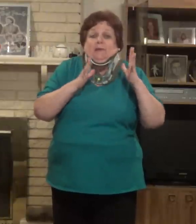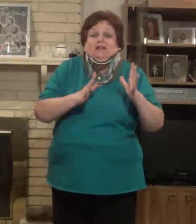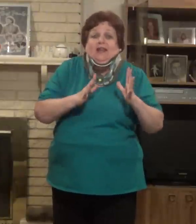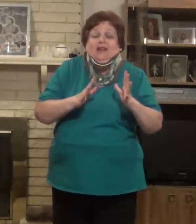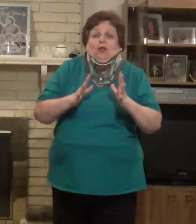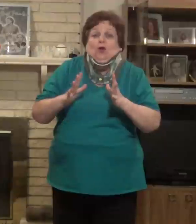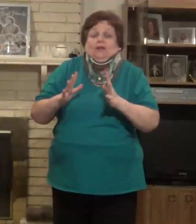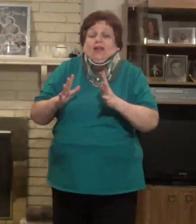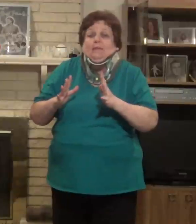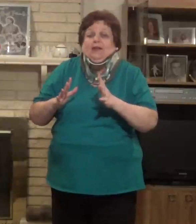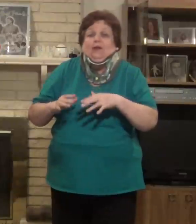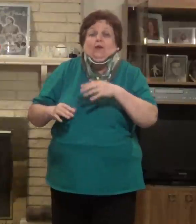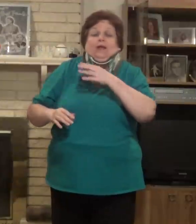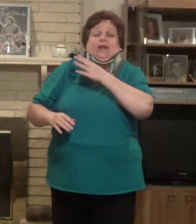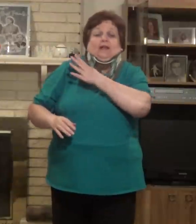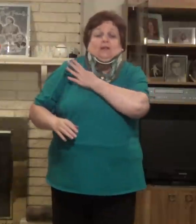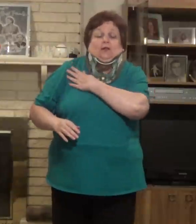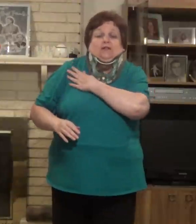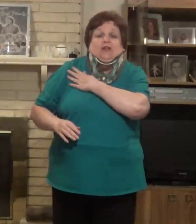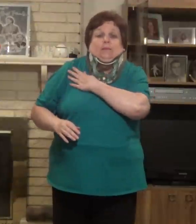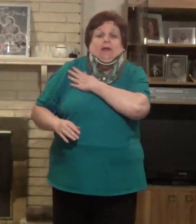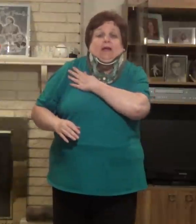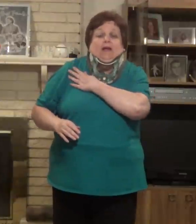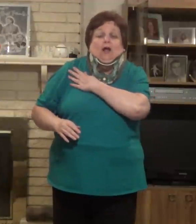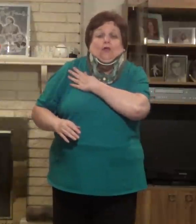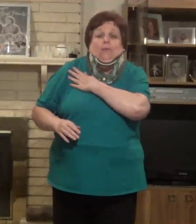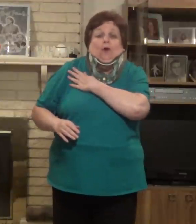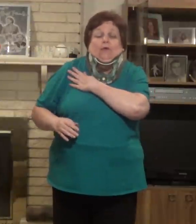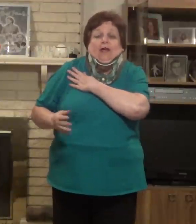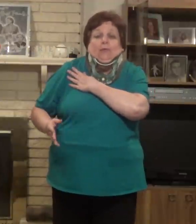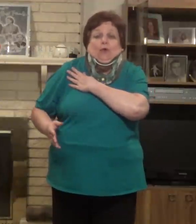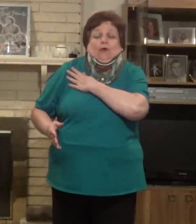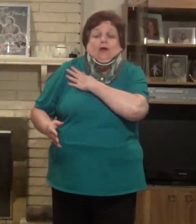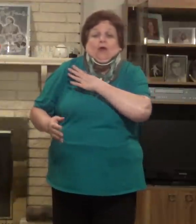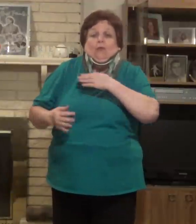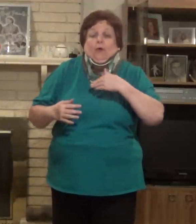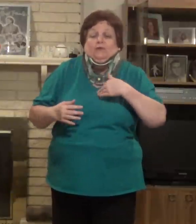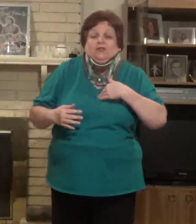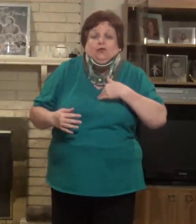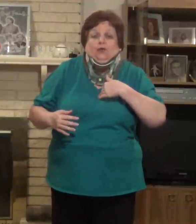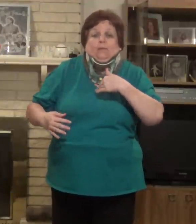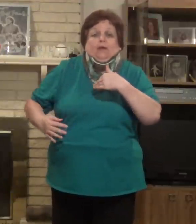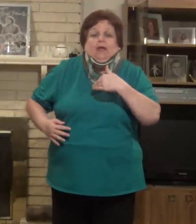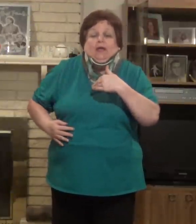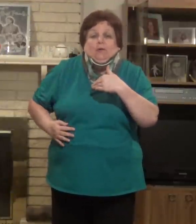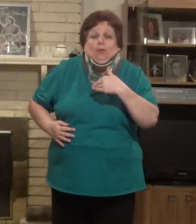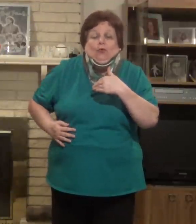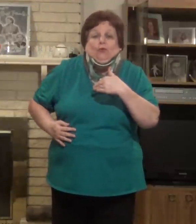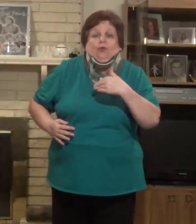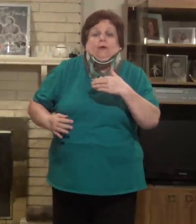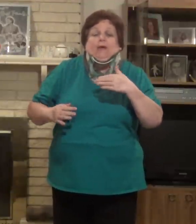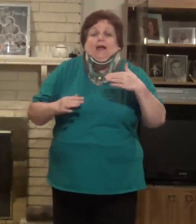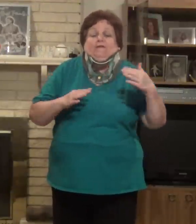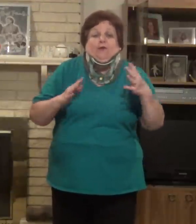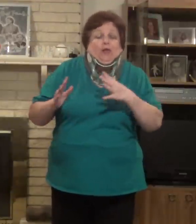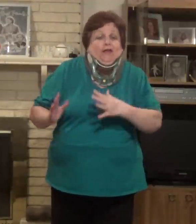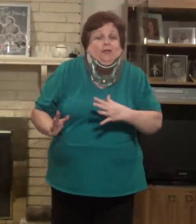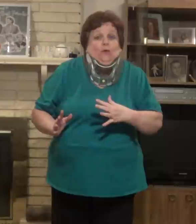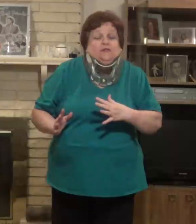been taking a long time to heal. It looks like my collarbone, I had a broken collarbone, sternum, and a broken rib. I feel like those